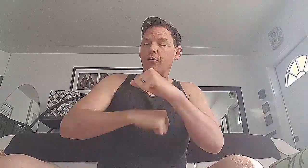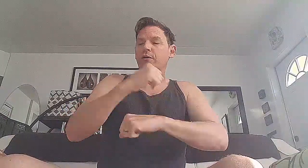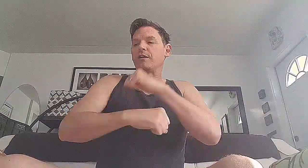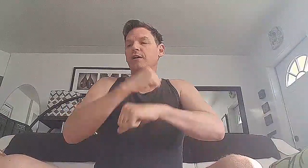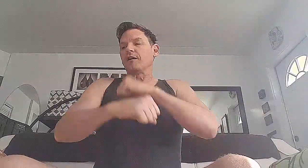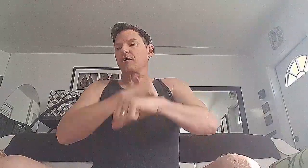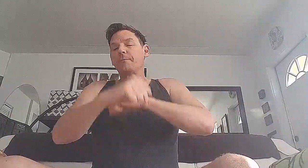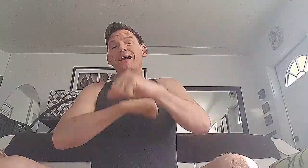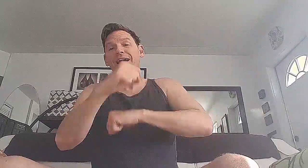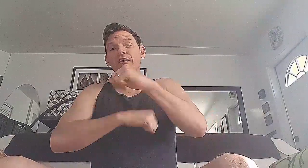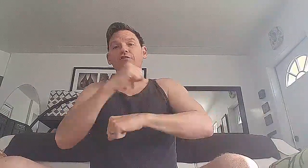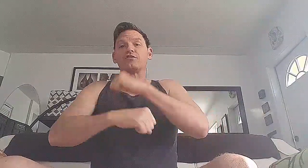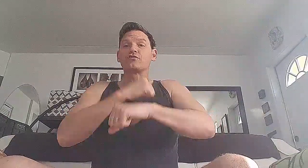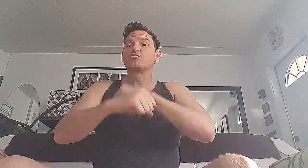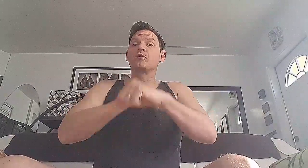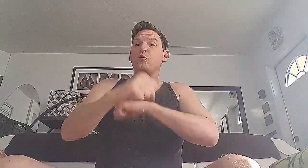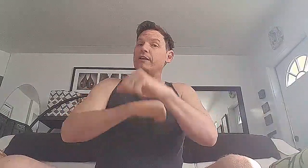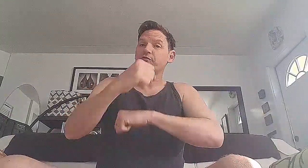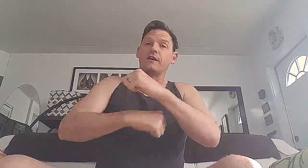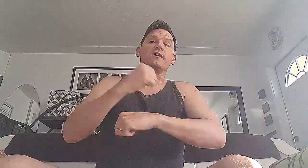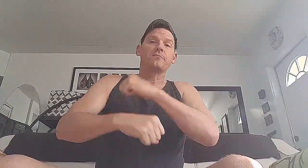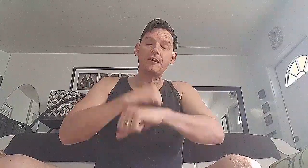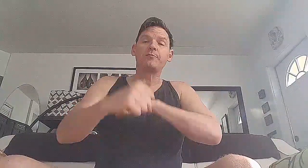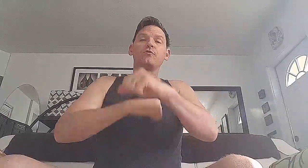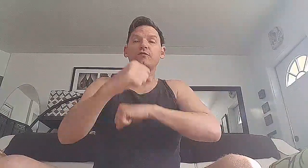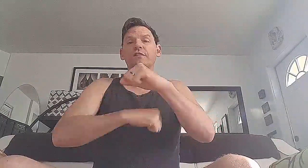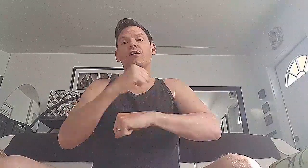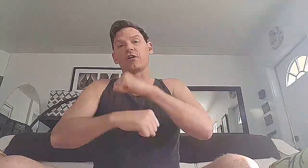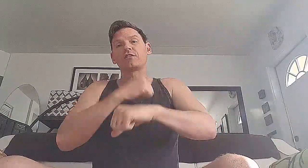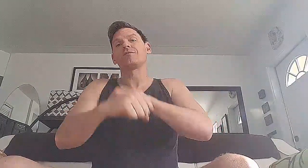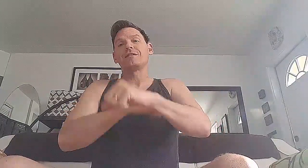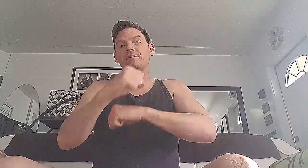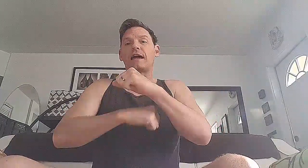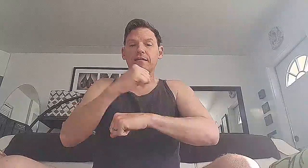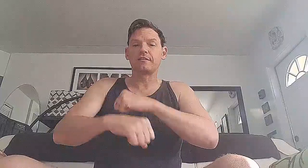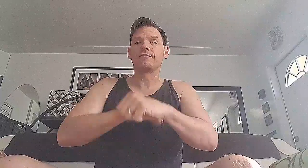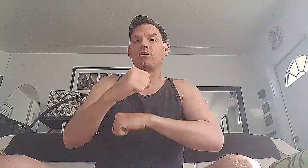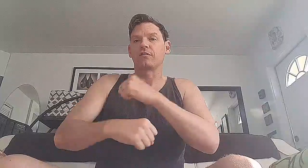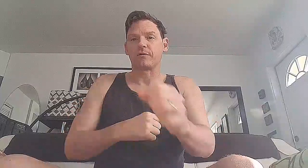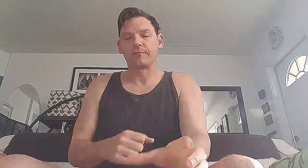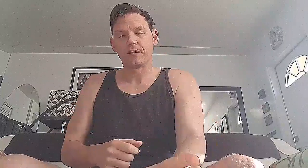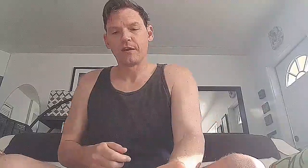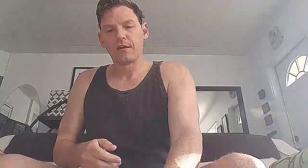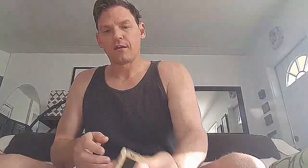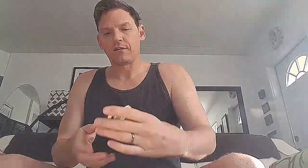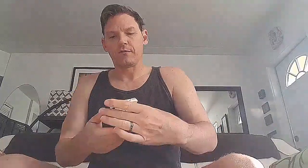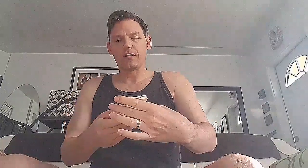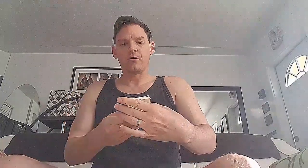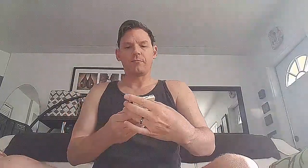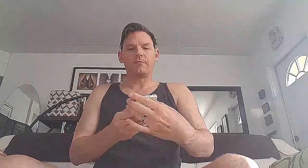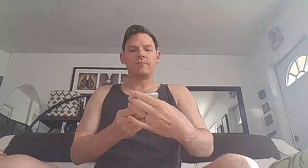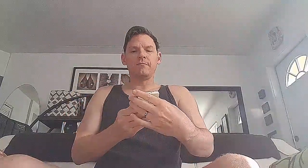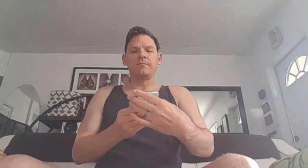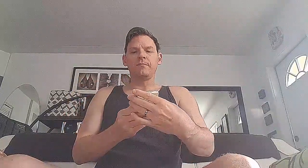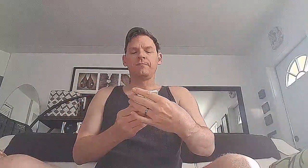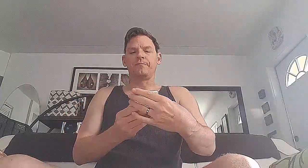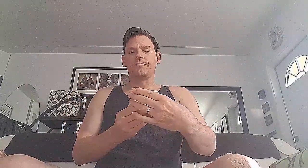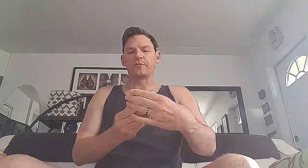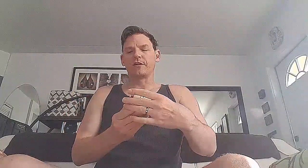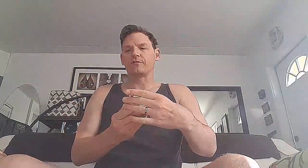compared to just doing weight training and people who did cardio live longer. All right. There we go. We'll get it